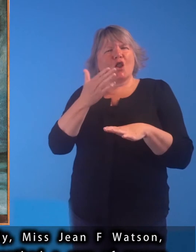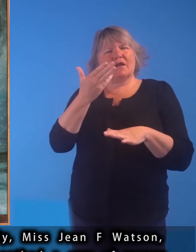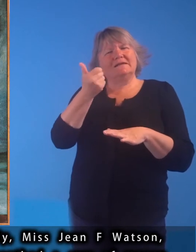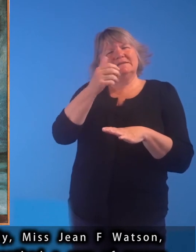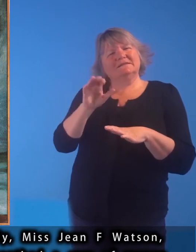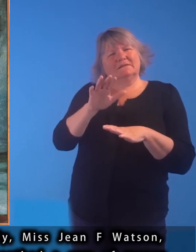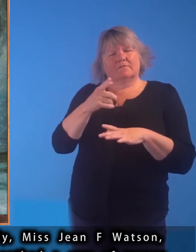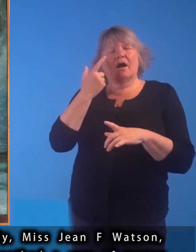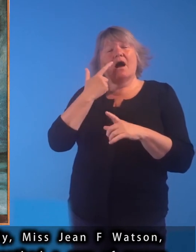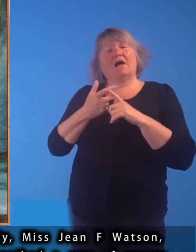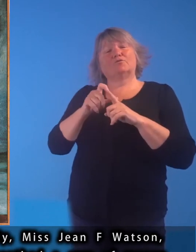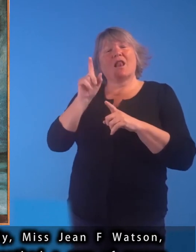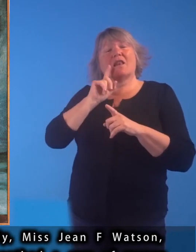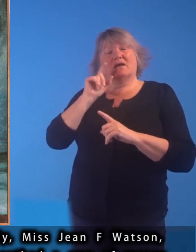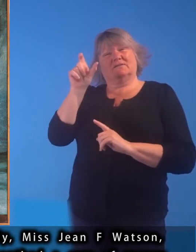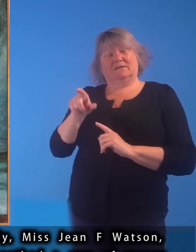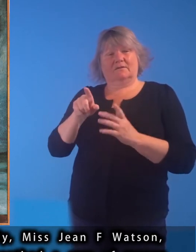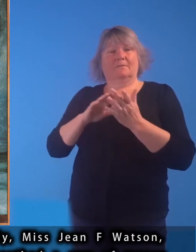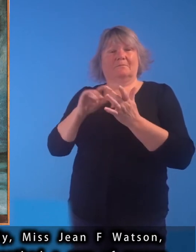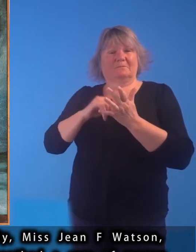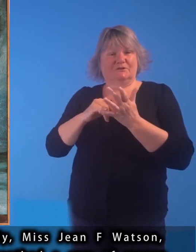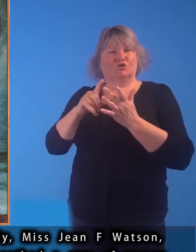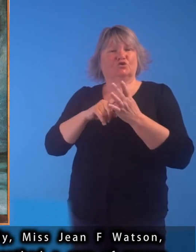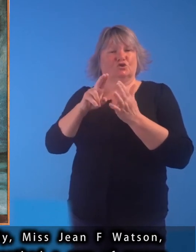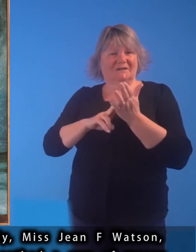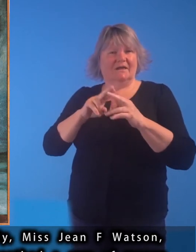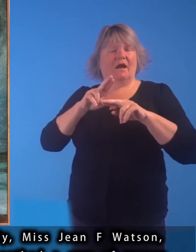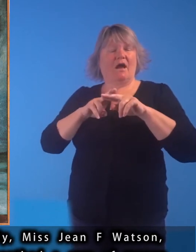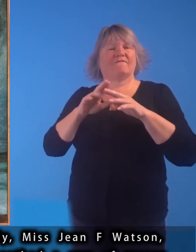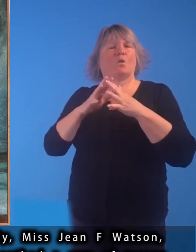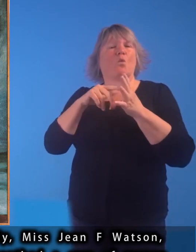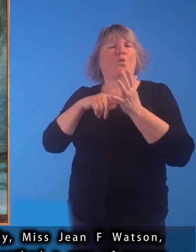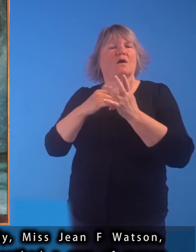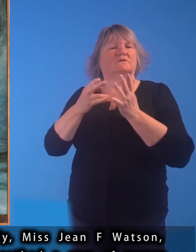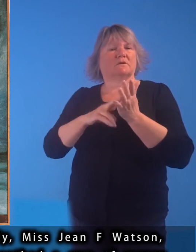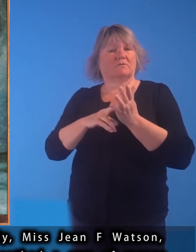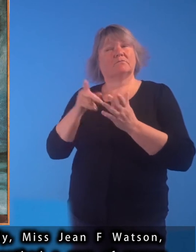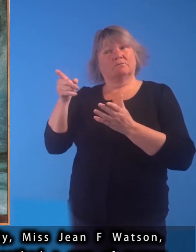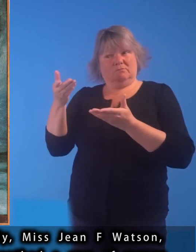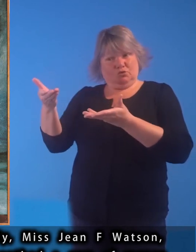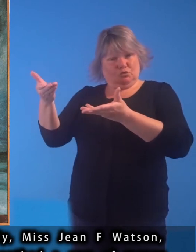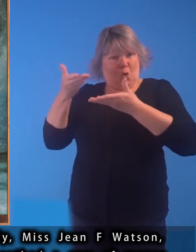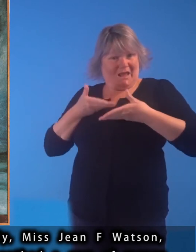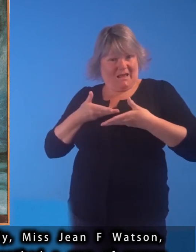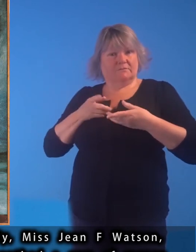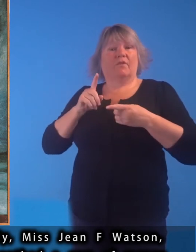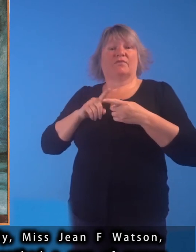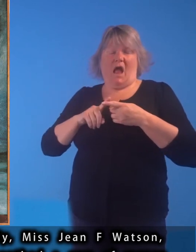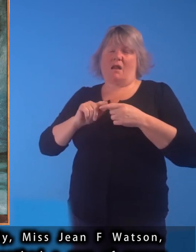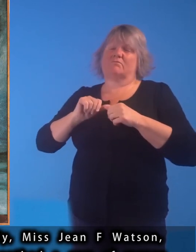In the early 1960s, an Edinburgh lady, Miss Jean F. Watson, donated and then subsequently